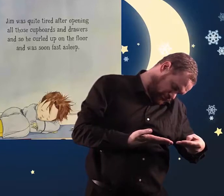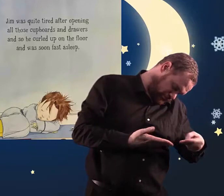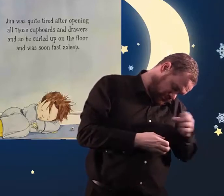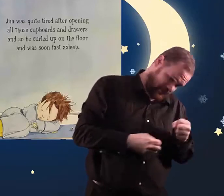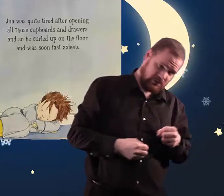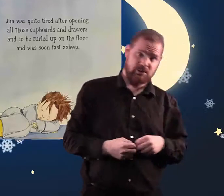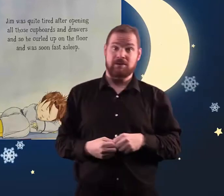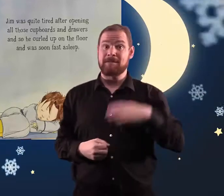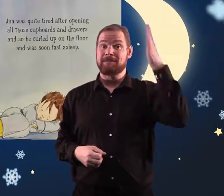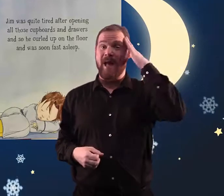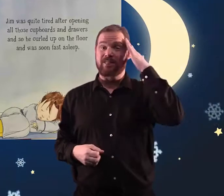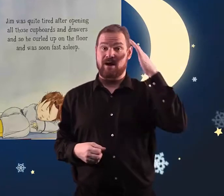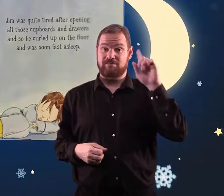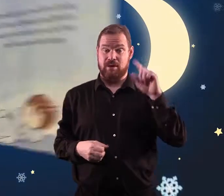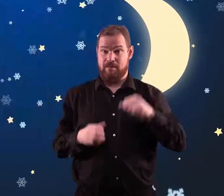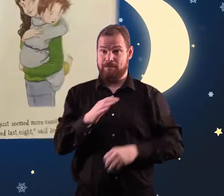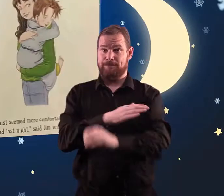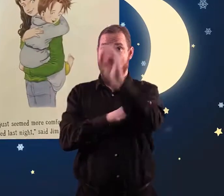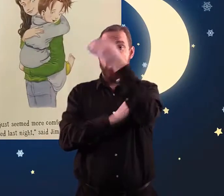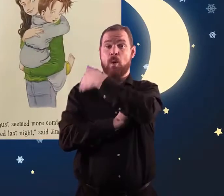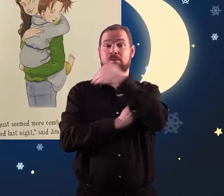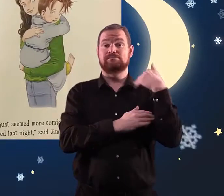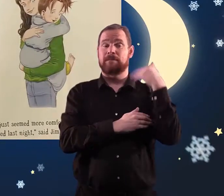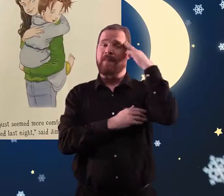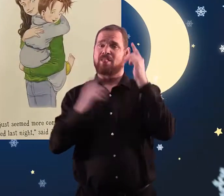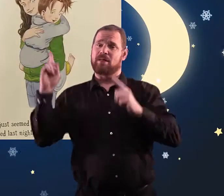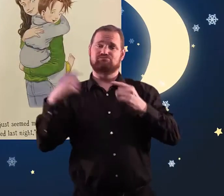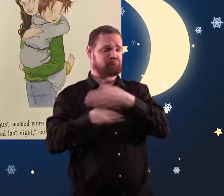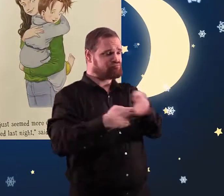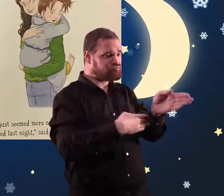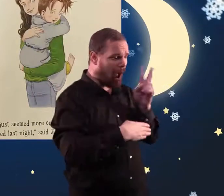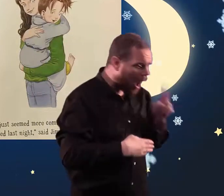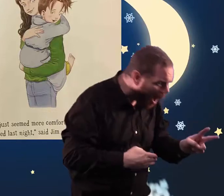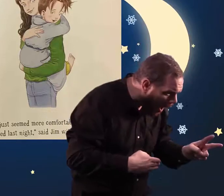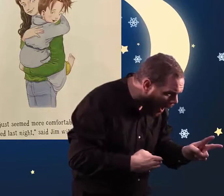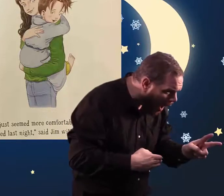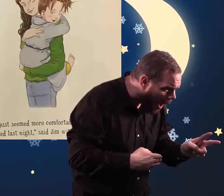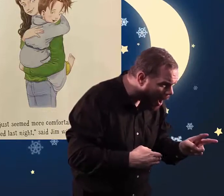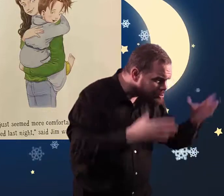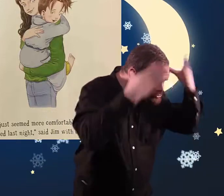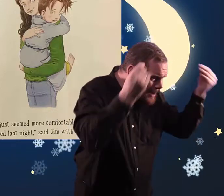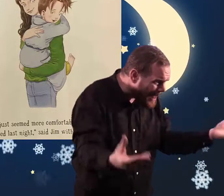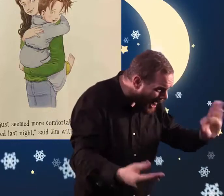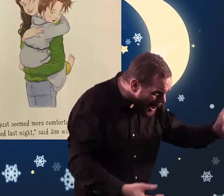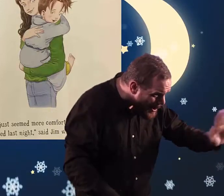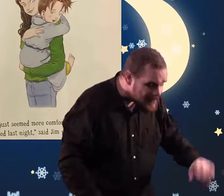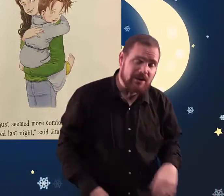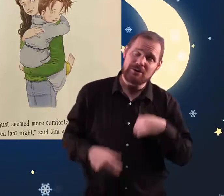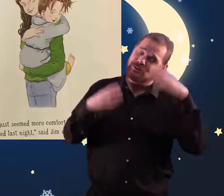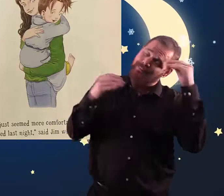asleep. Jim was quite tired after opening all those cupboards and drawers. And so he curled up on the floor and was soon fast